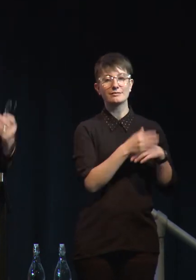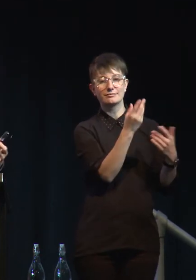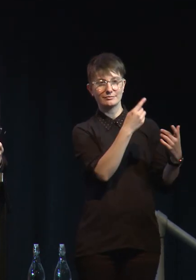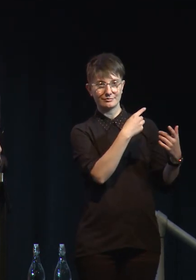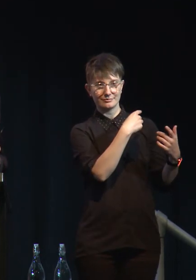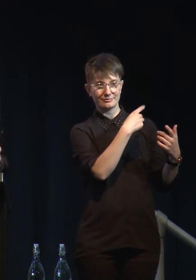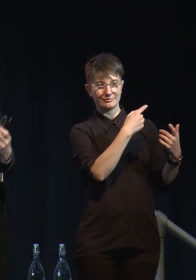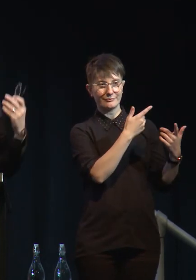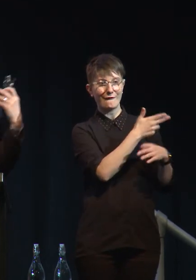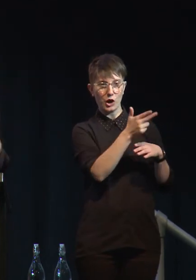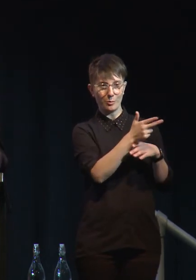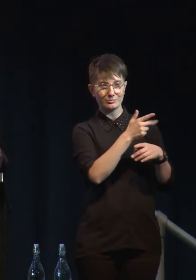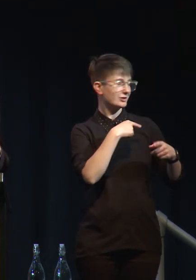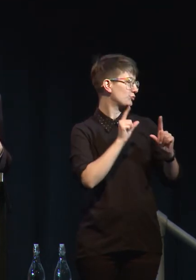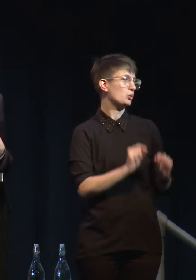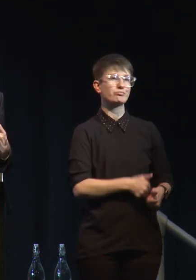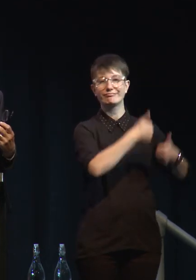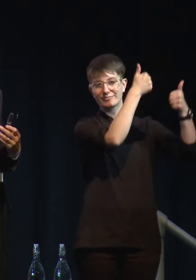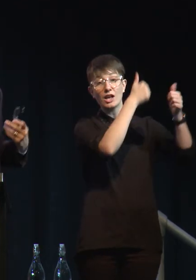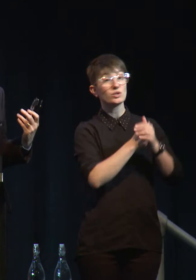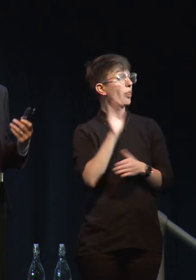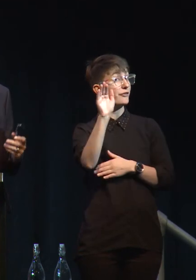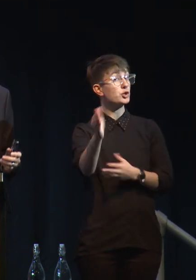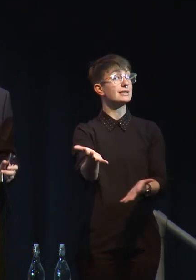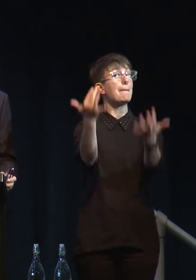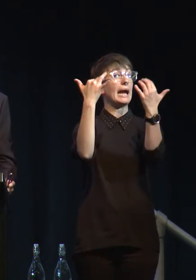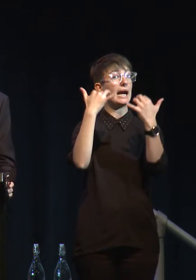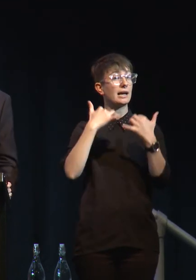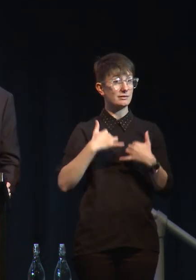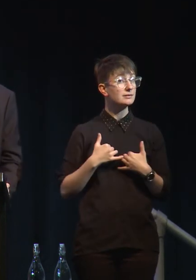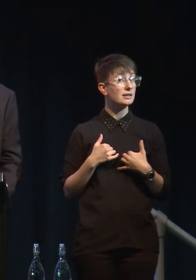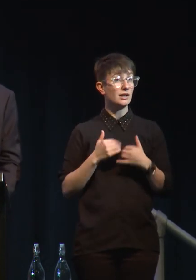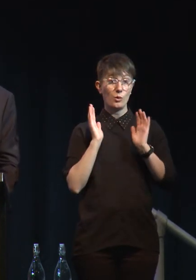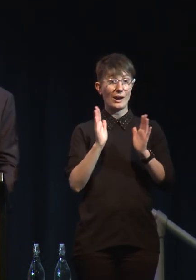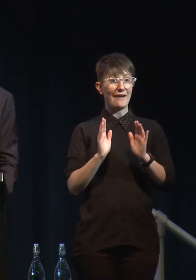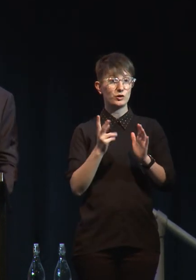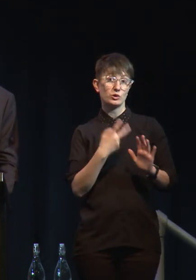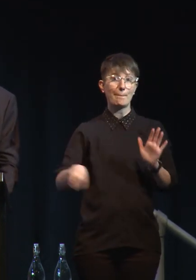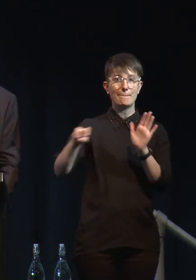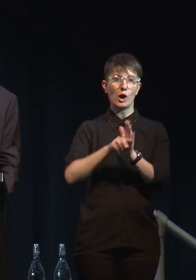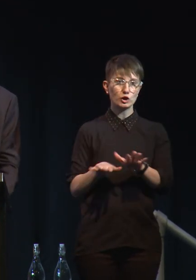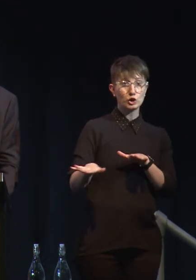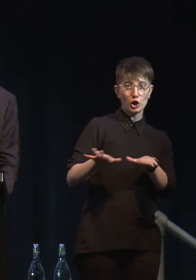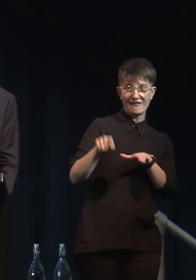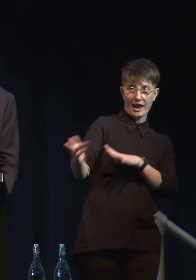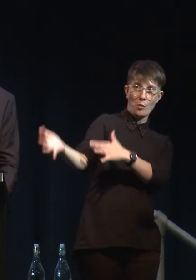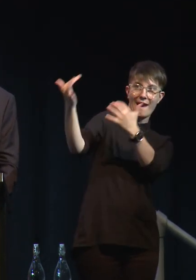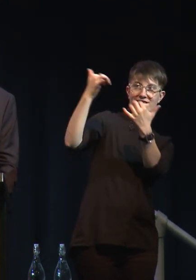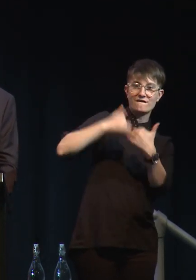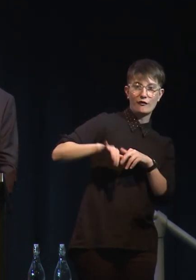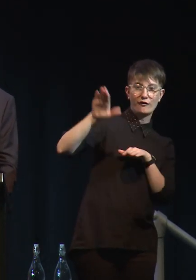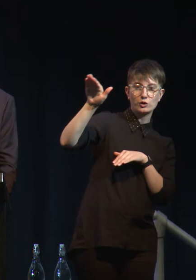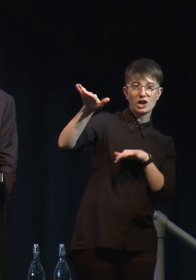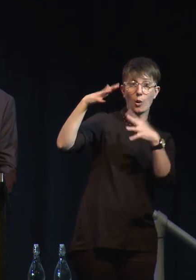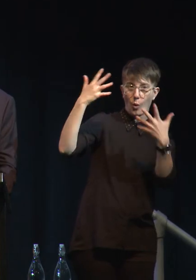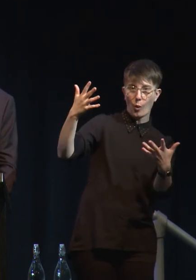coming at you like a wave, coming at us like a wave, and we need to either surf that wave or it's going to